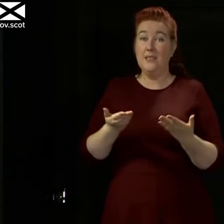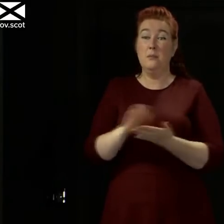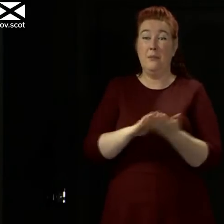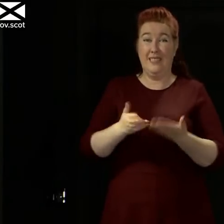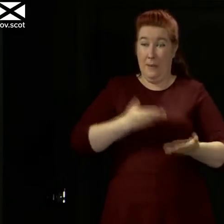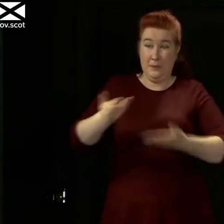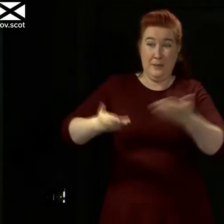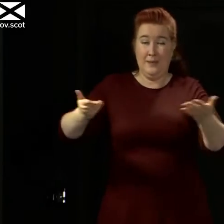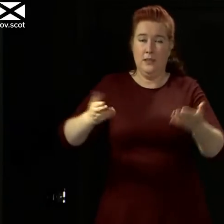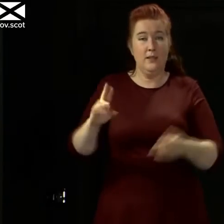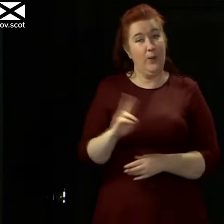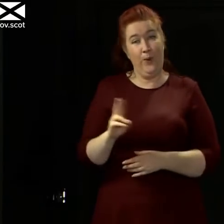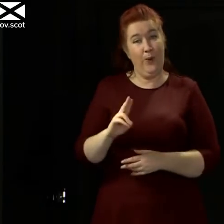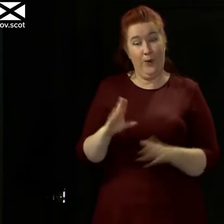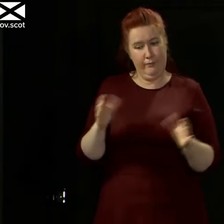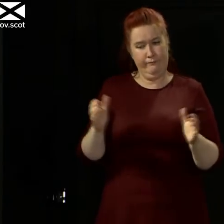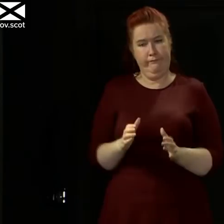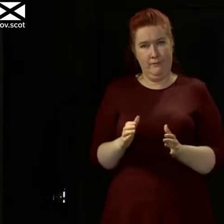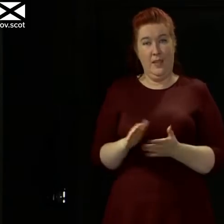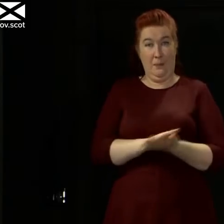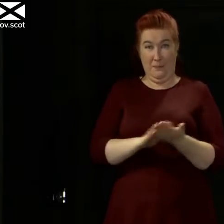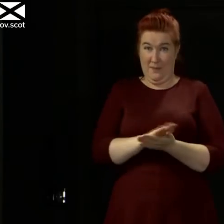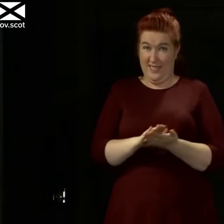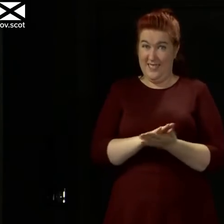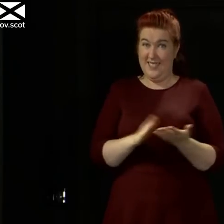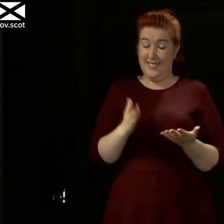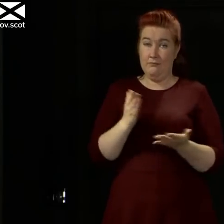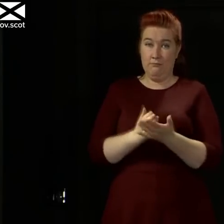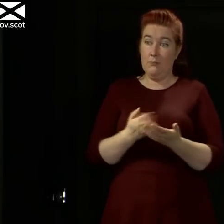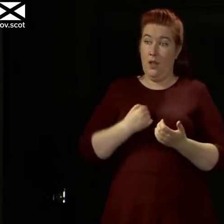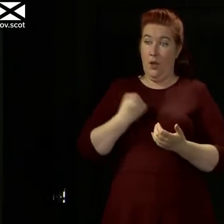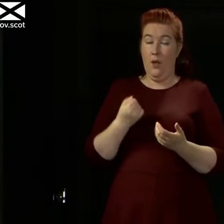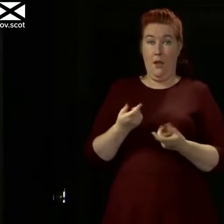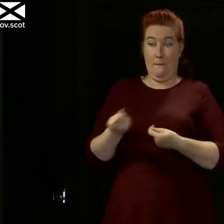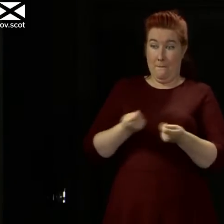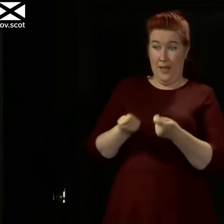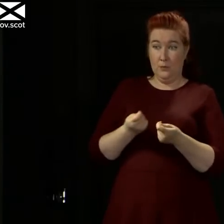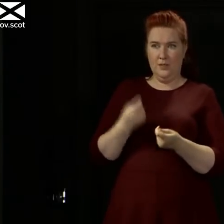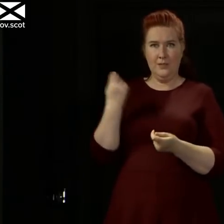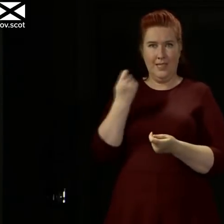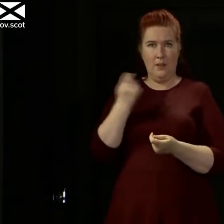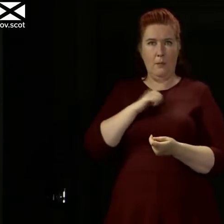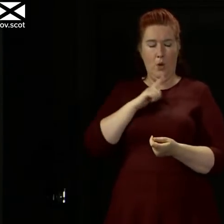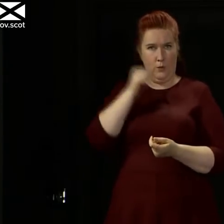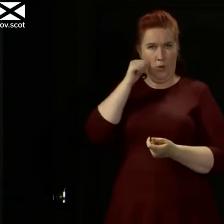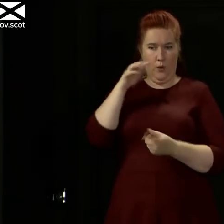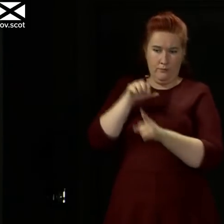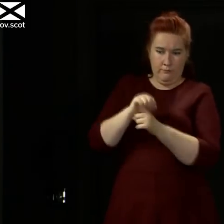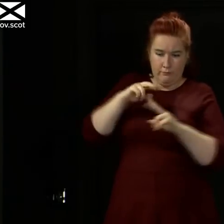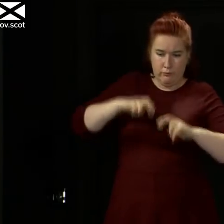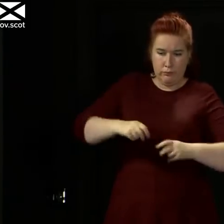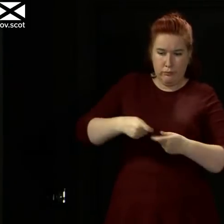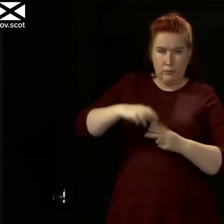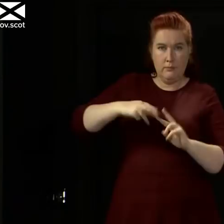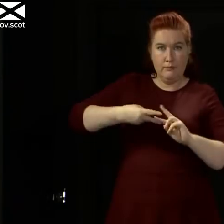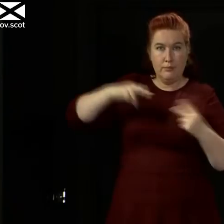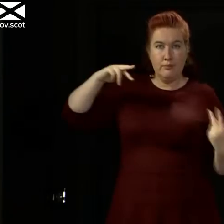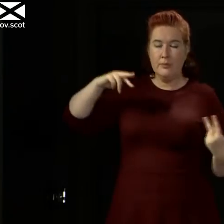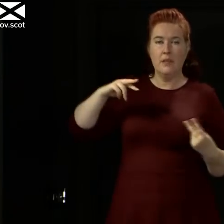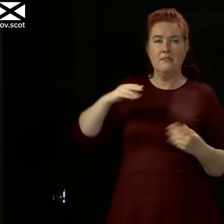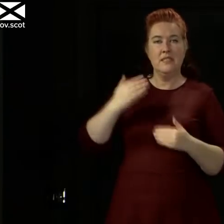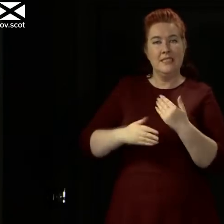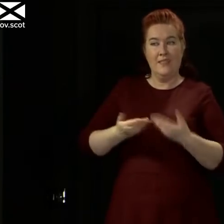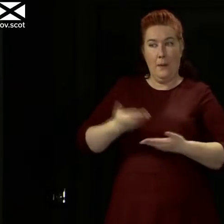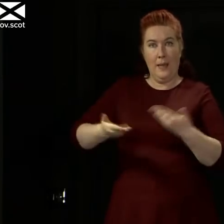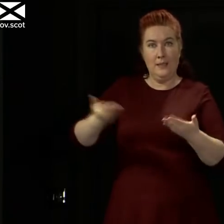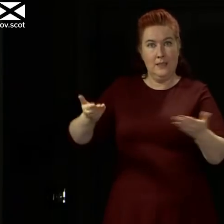actual fact what that tells us is that the public health management of that was successful. So that's the reason I